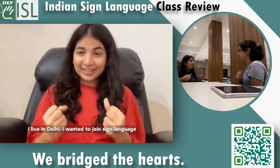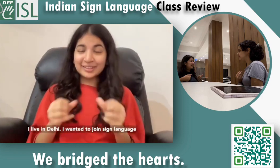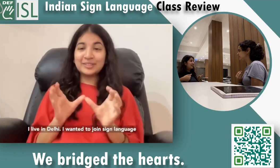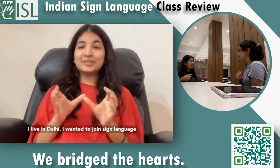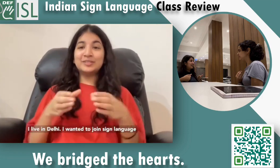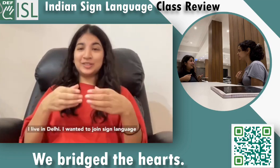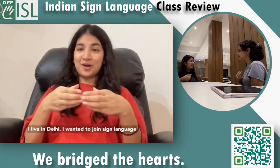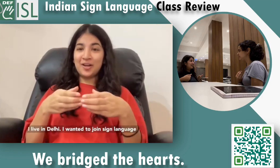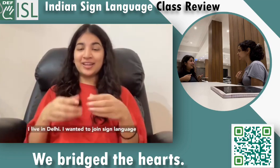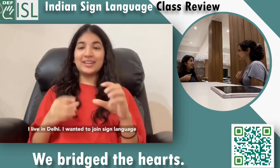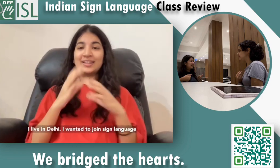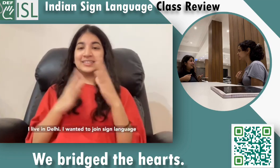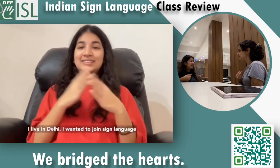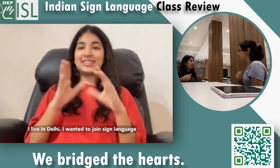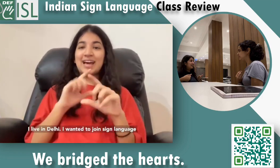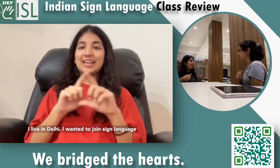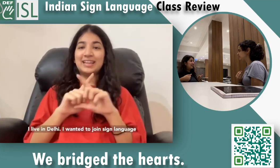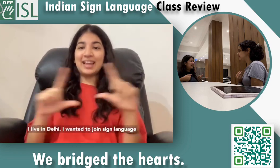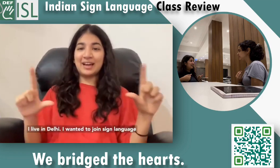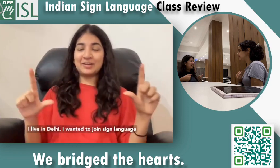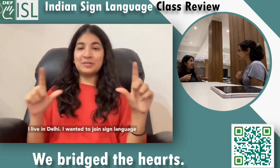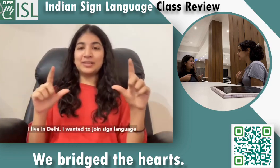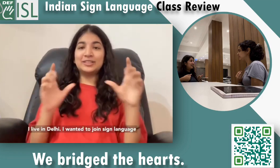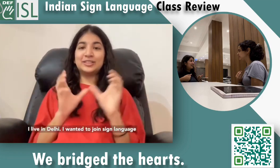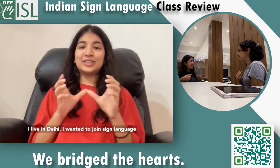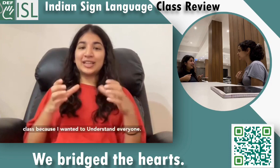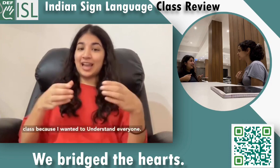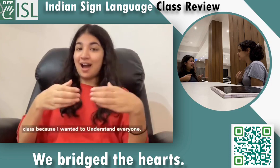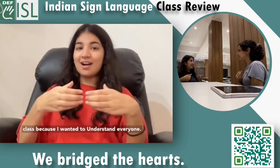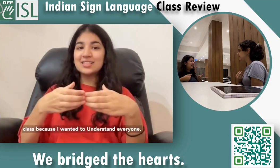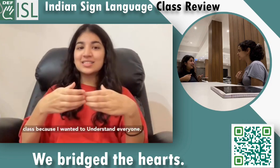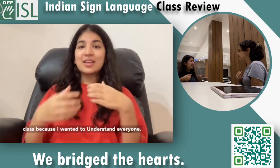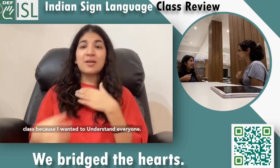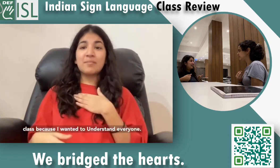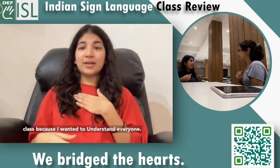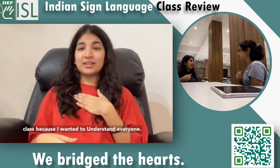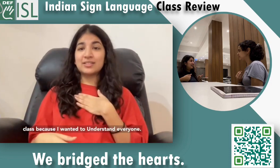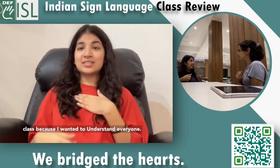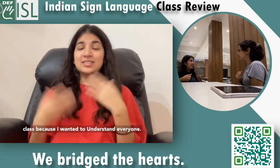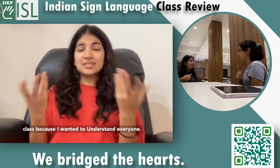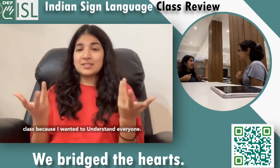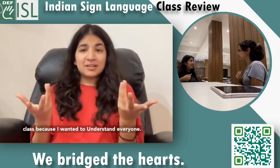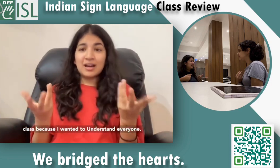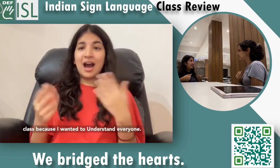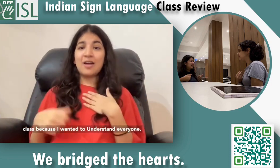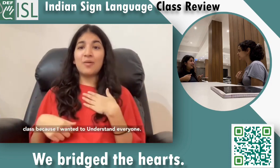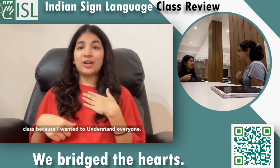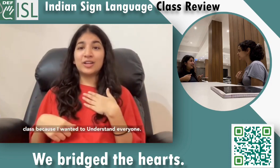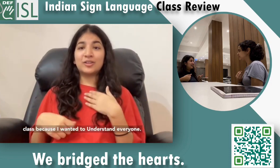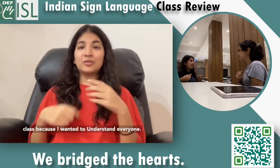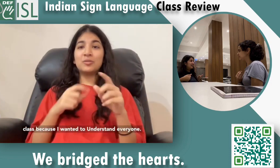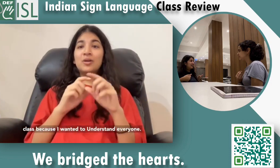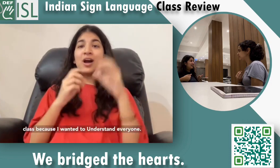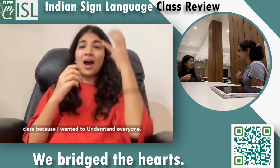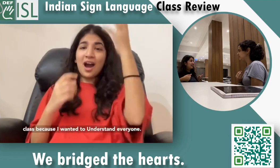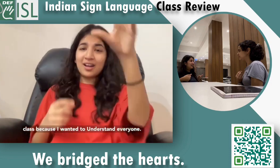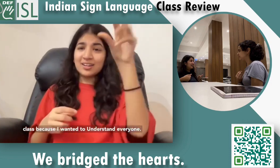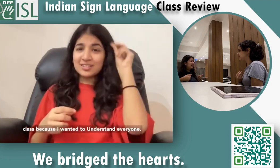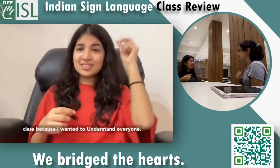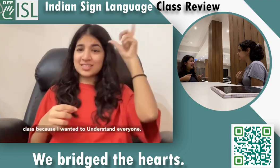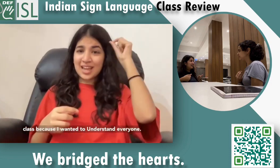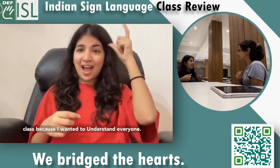wanted to join sign language class because I wanted to